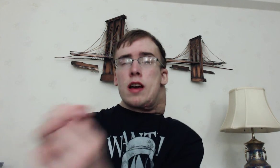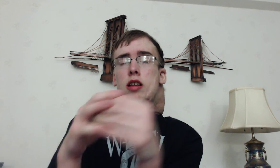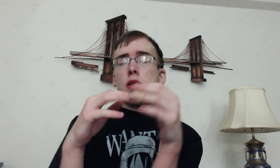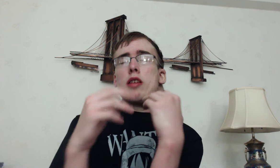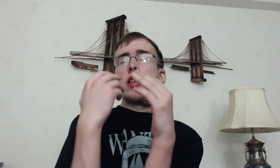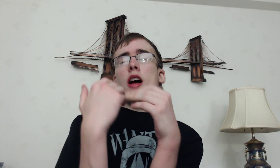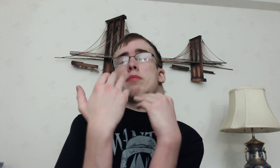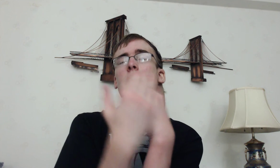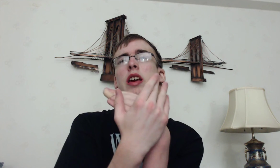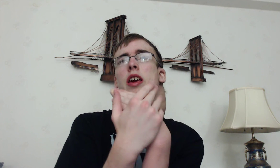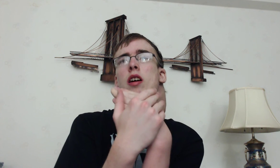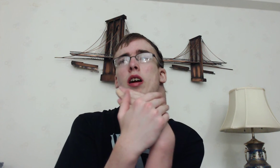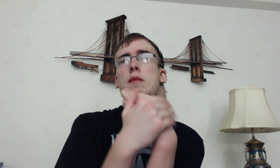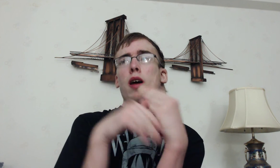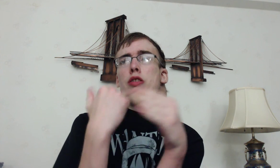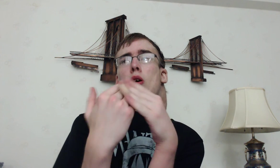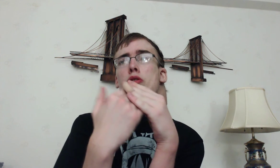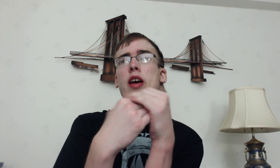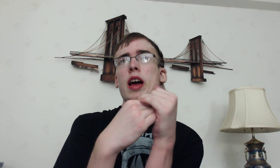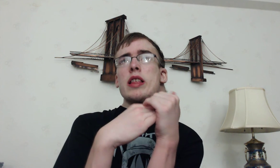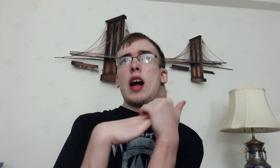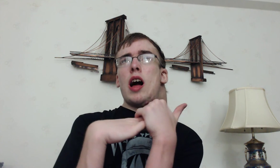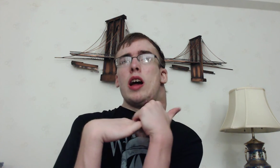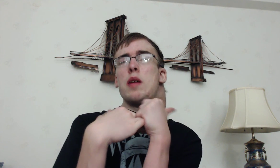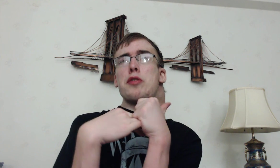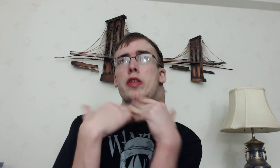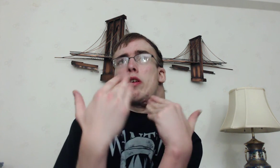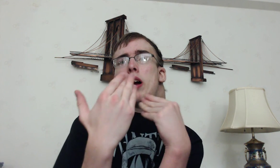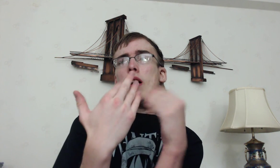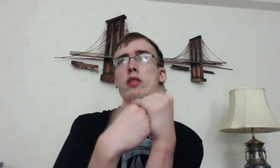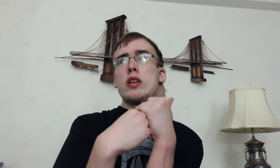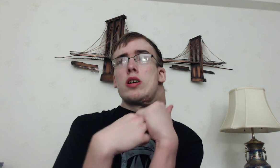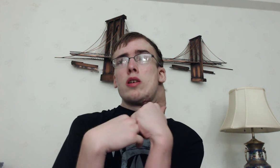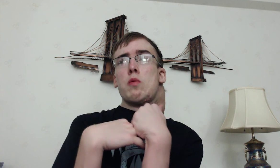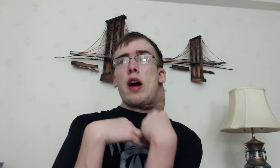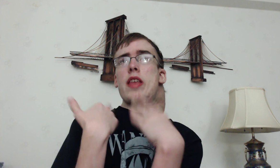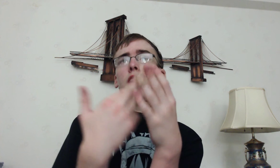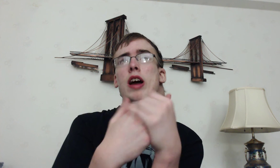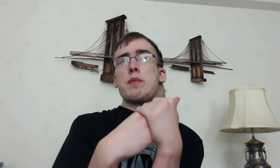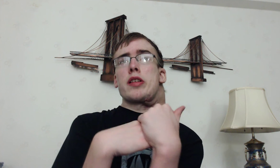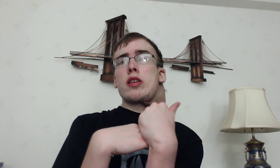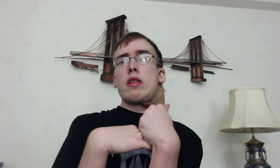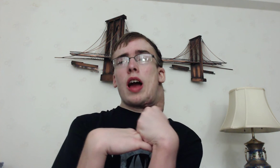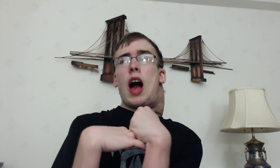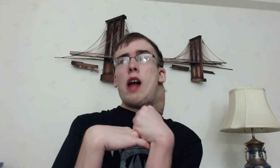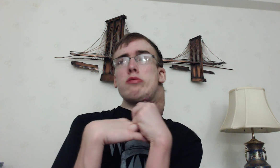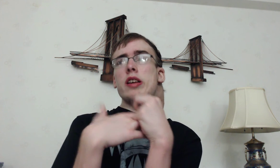So I'm just I'm sitting here Puzzled And unable to figure out When that could happen So yeah I don't think a second